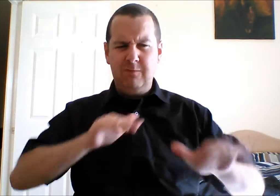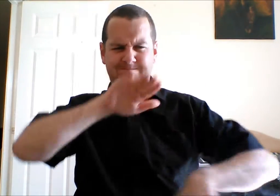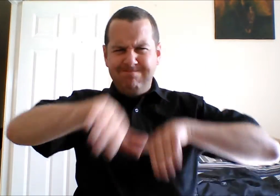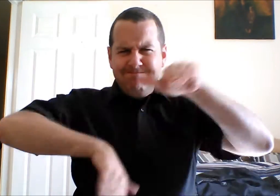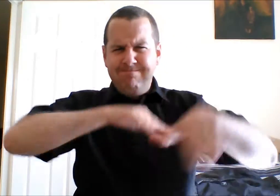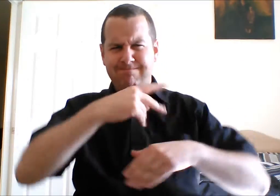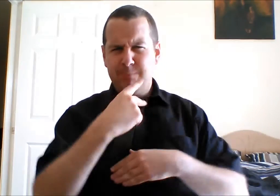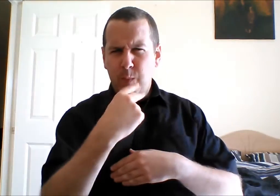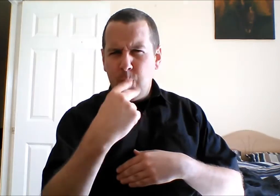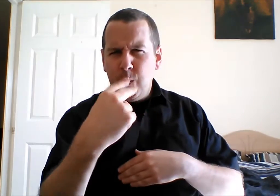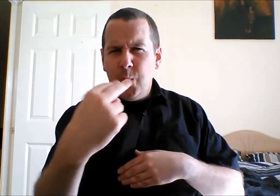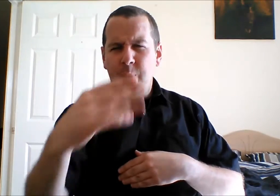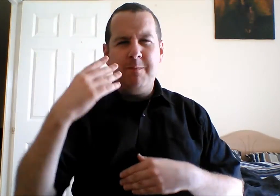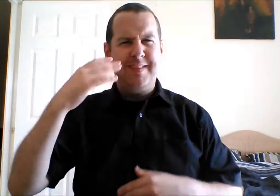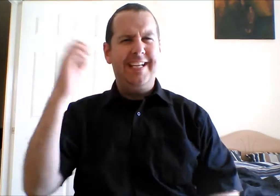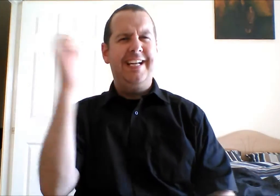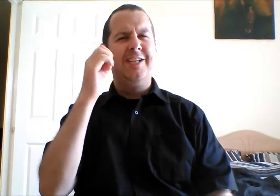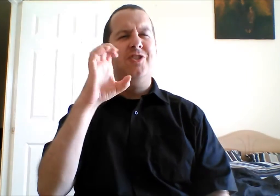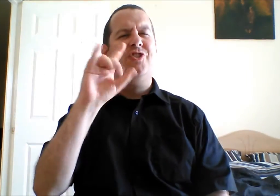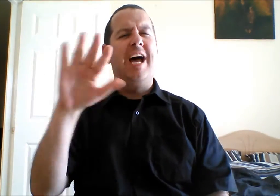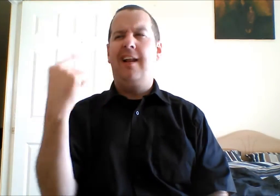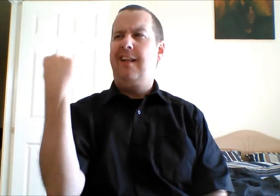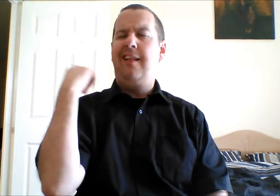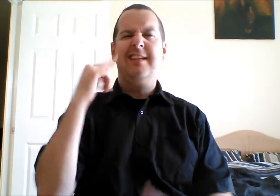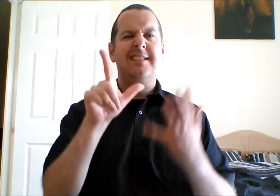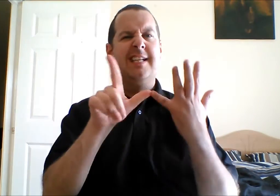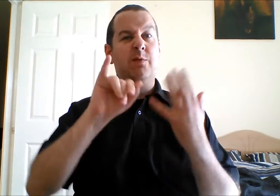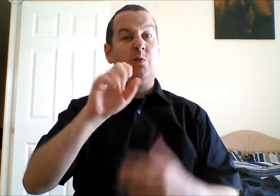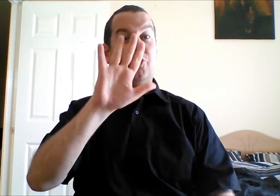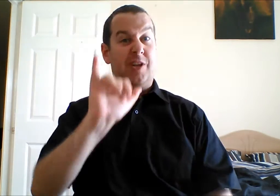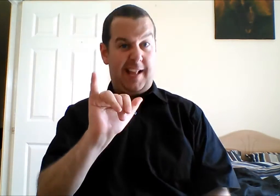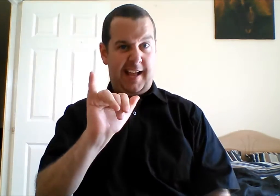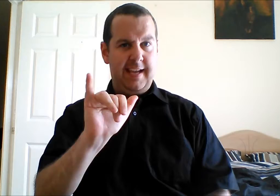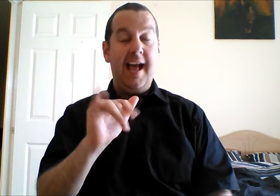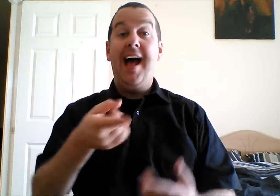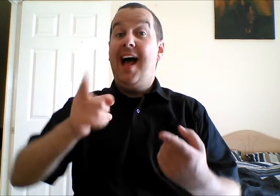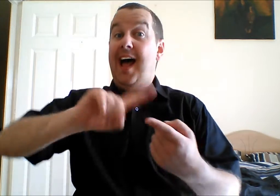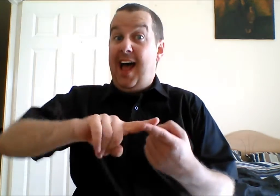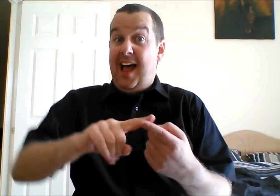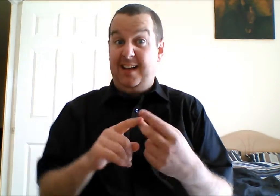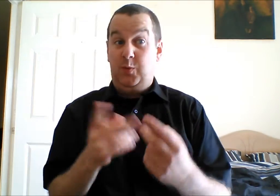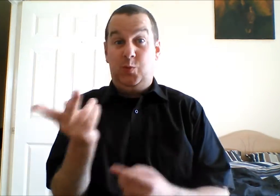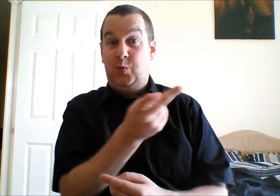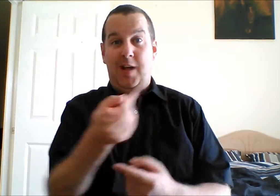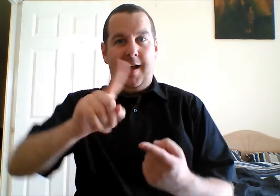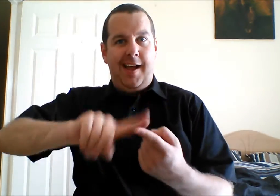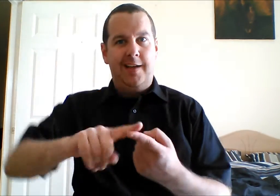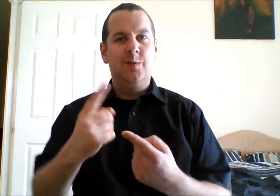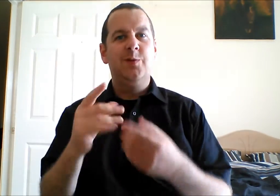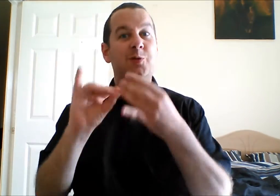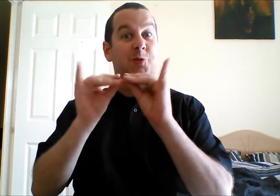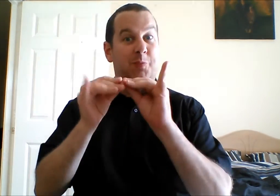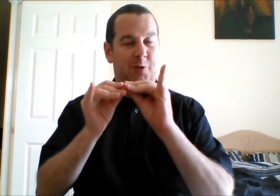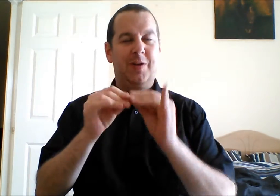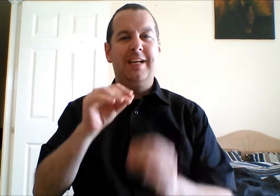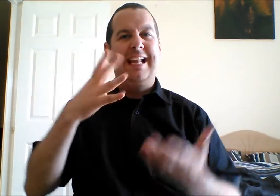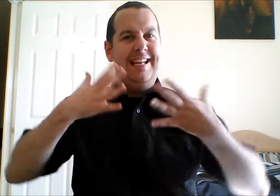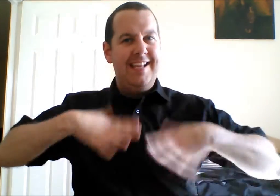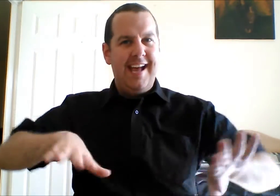I'm also joined by Leanne Soren, who is their interpreter, because both the ladies who are in studio this morning and